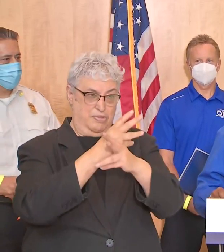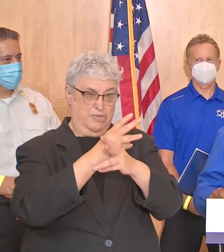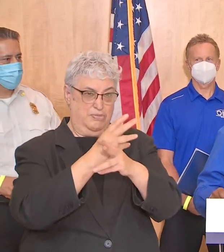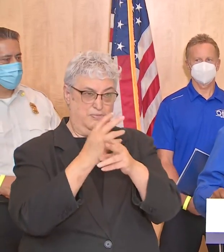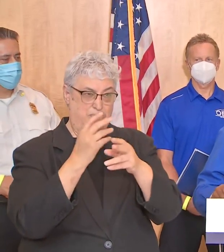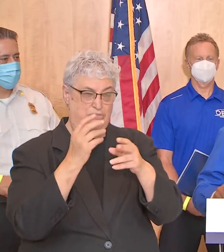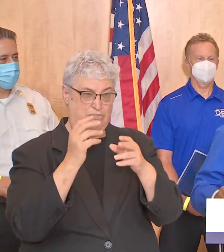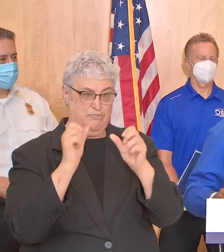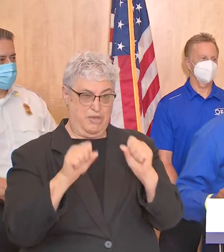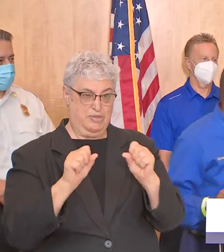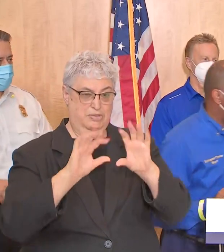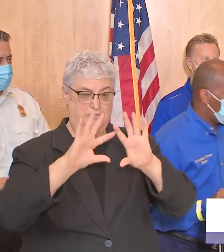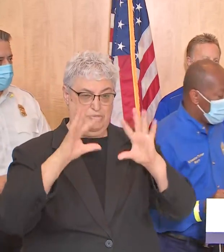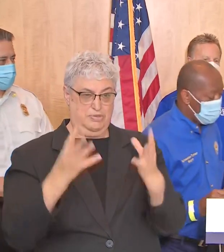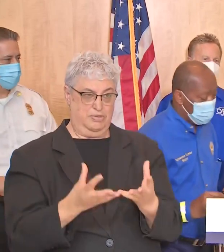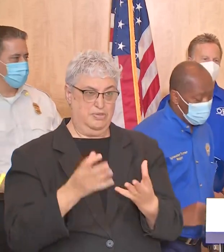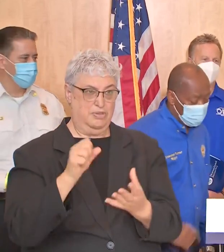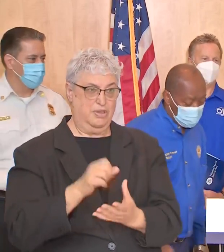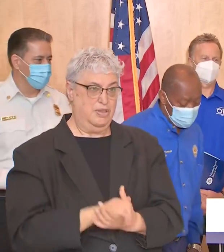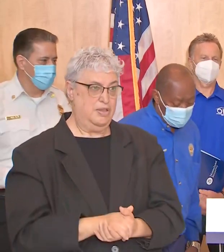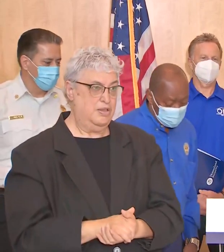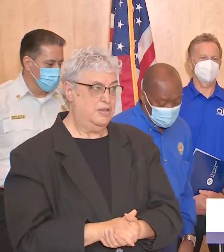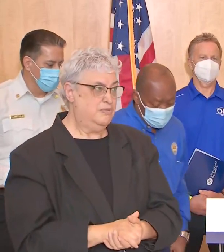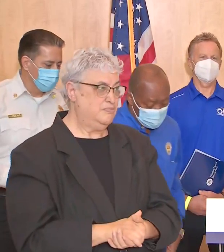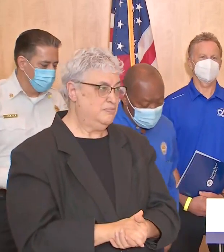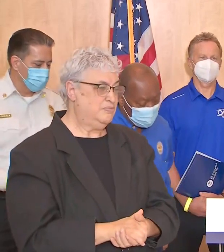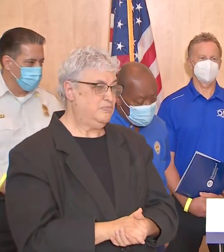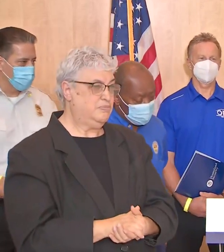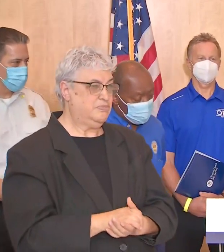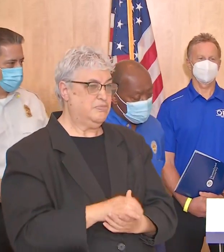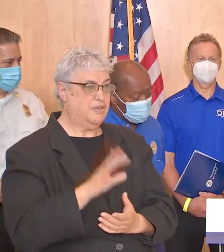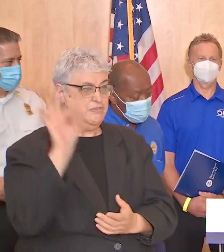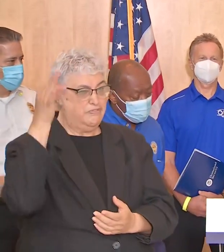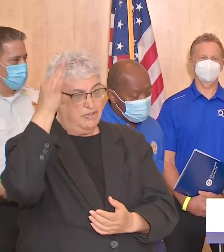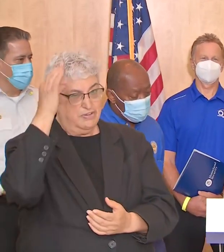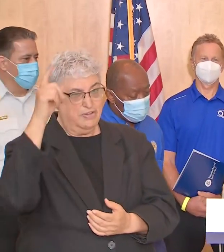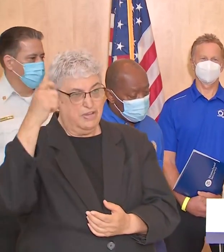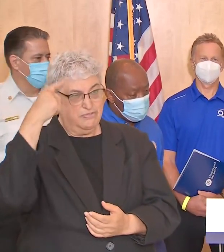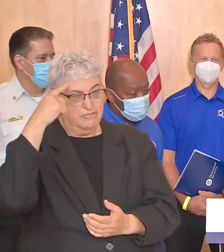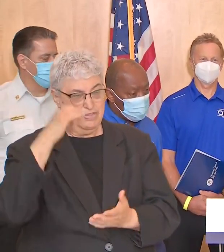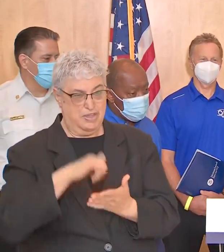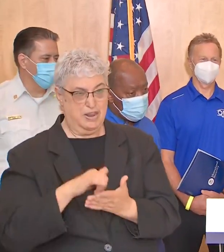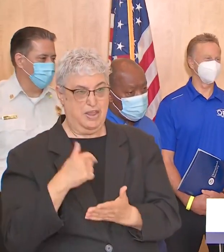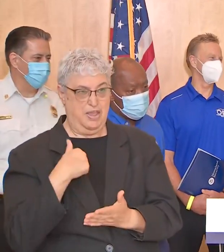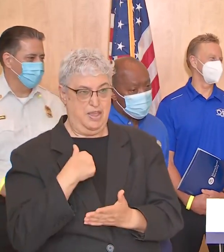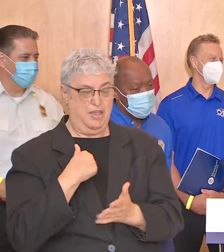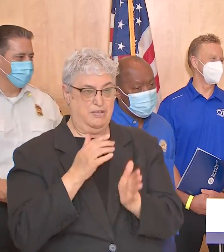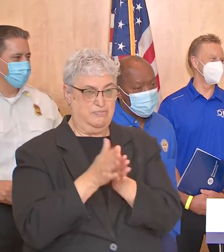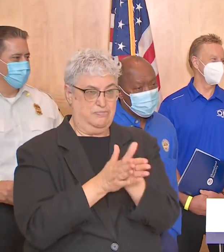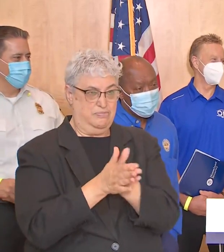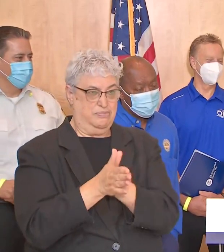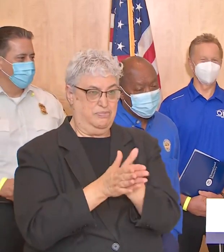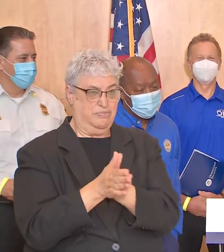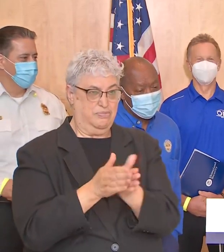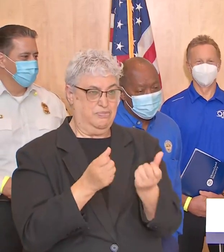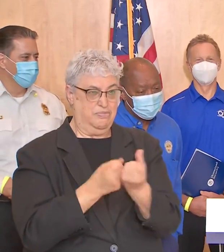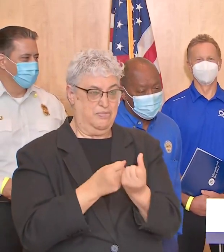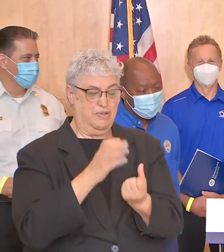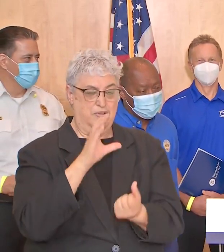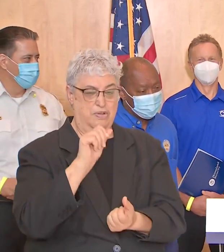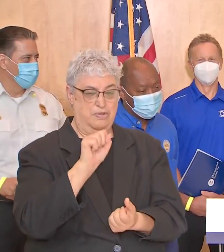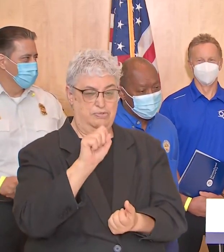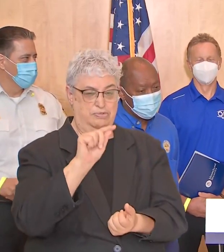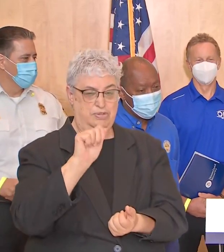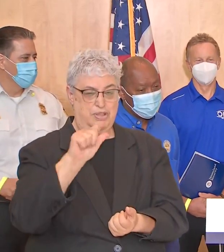okay well the mayor called the federal government's name let me just indicate to him that i'm an enthusiastic supporter of the coastal